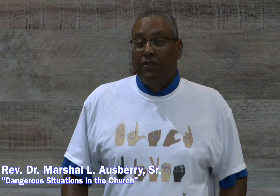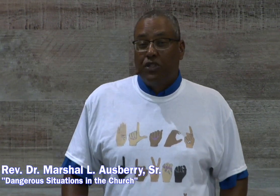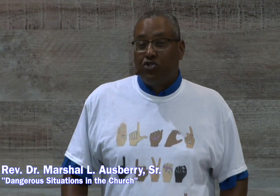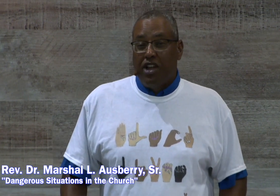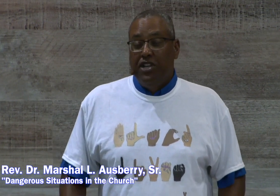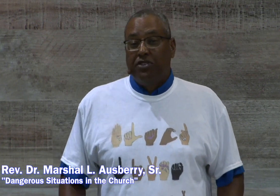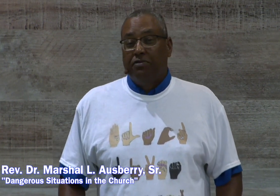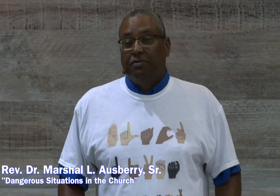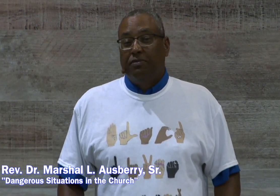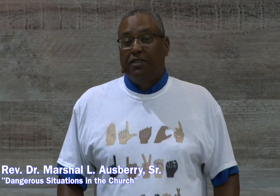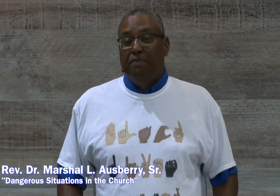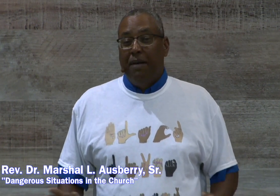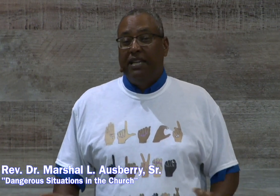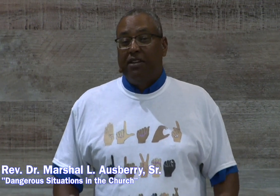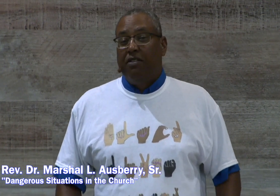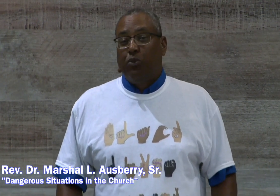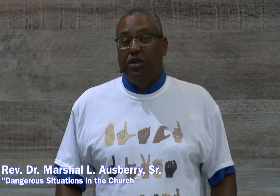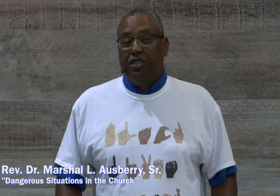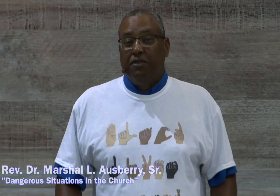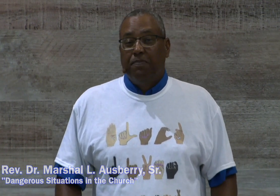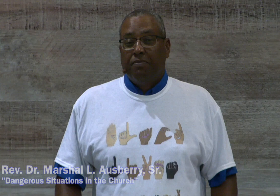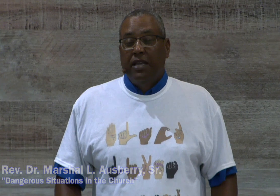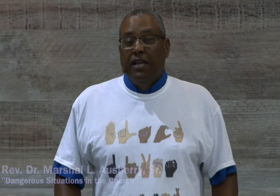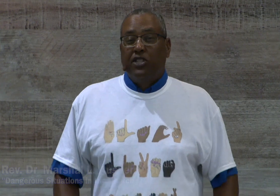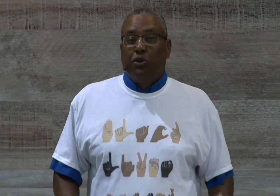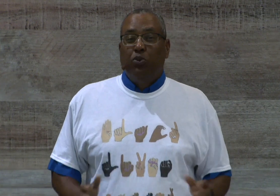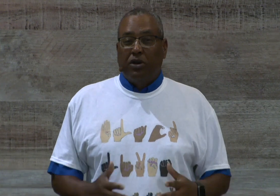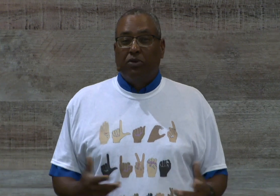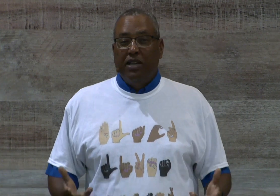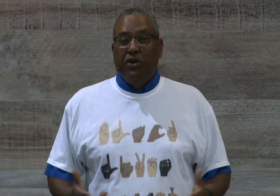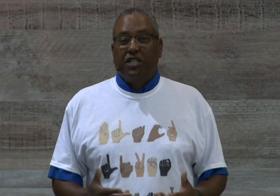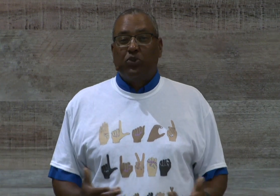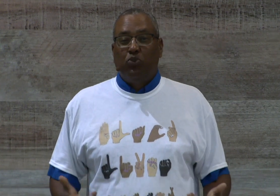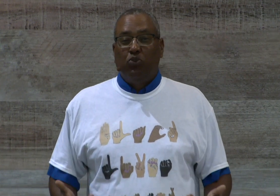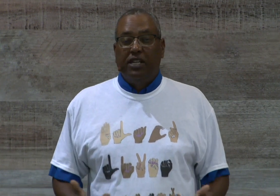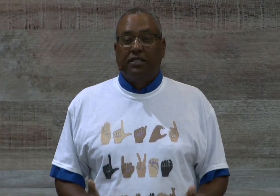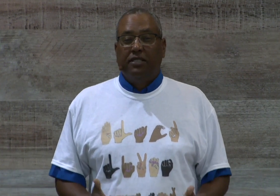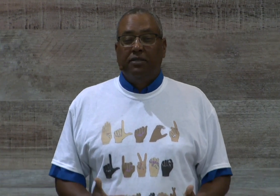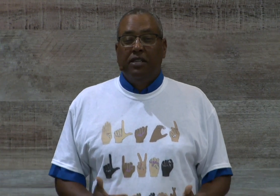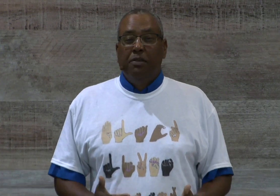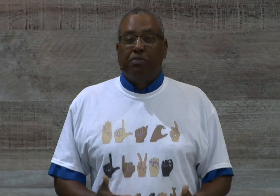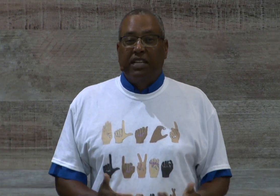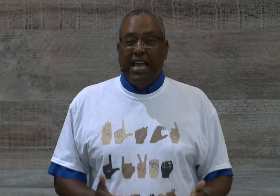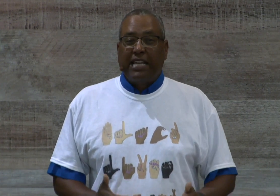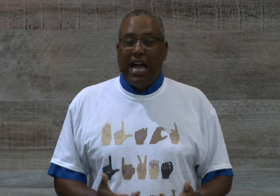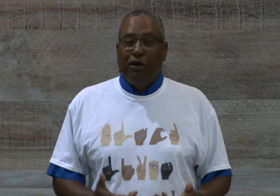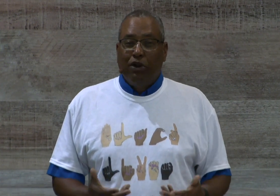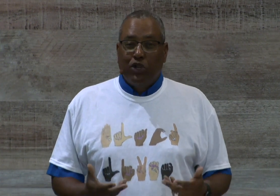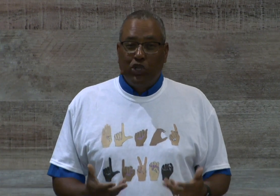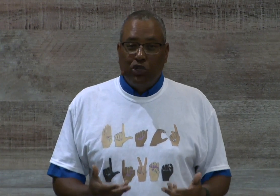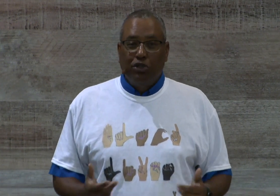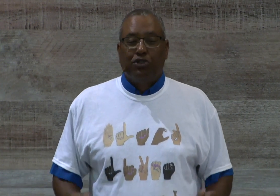a stranger if mom and dad aren't with you. And so, again, we just want to protect our children